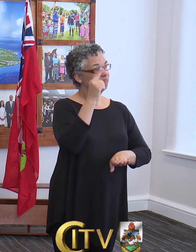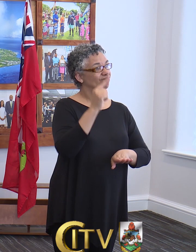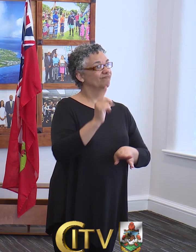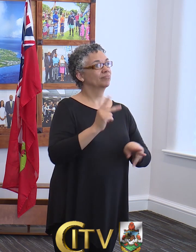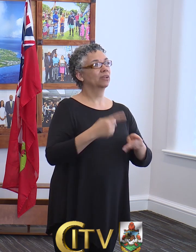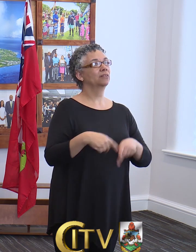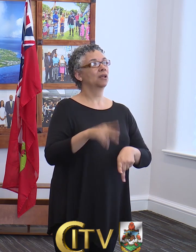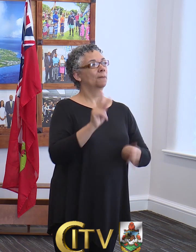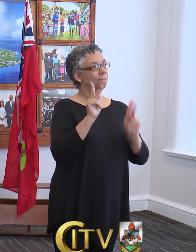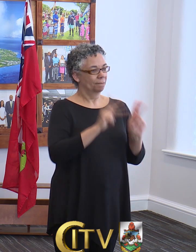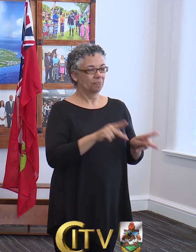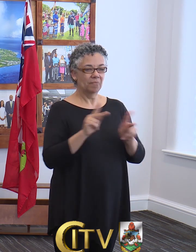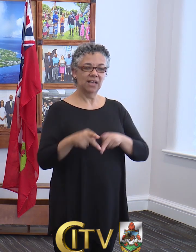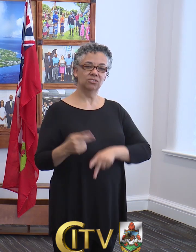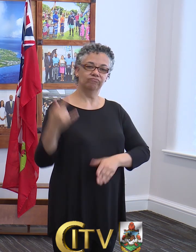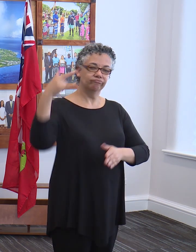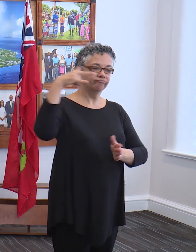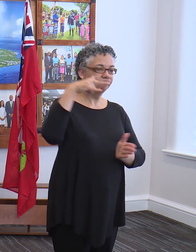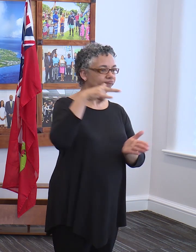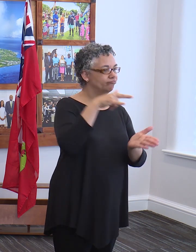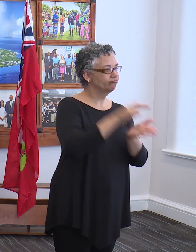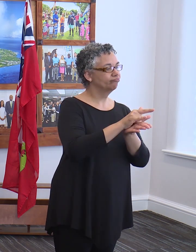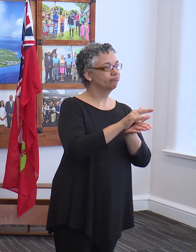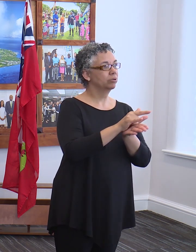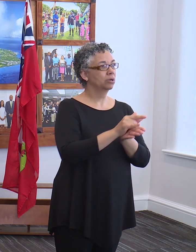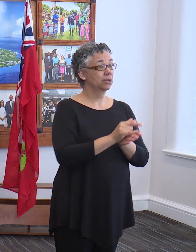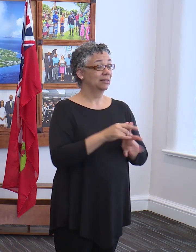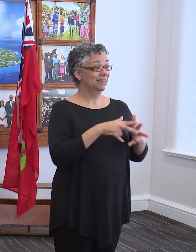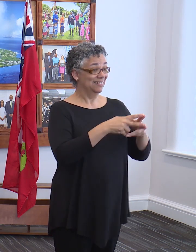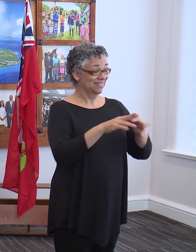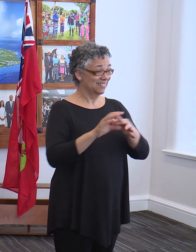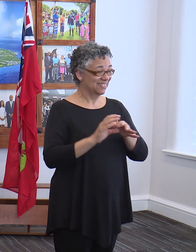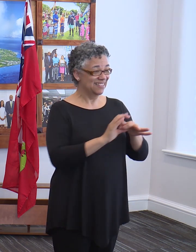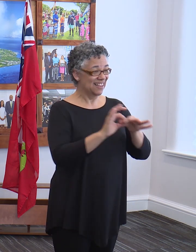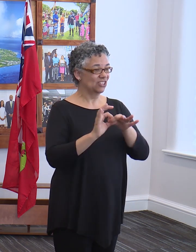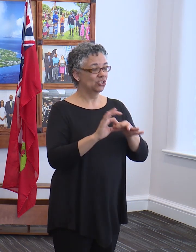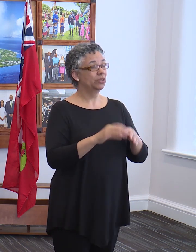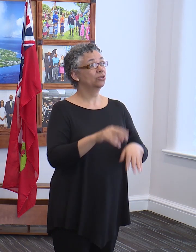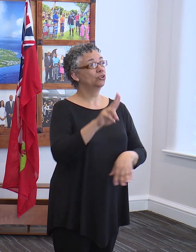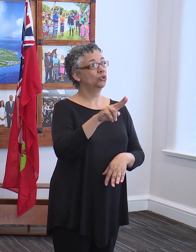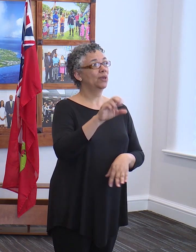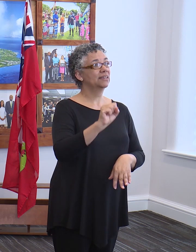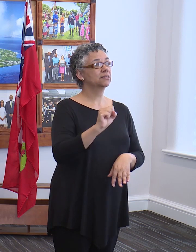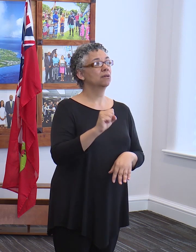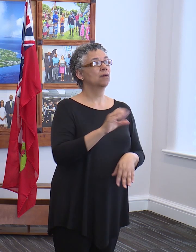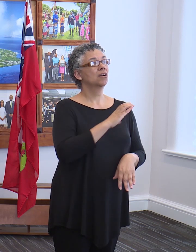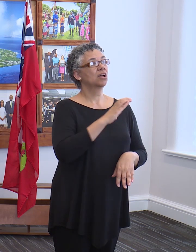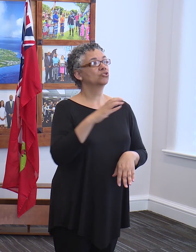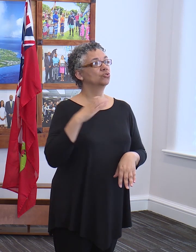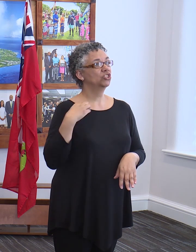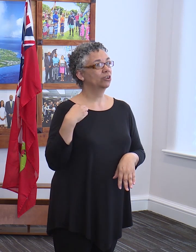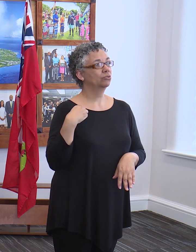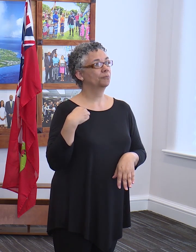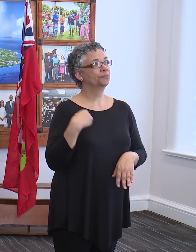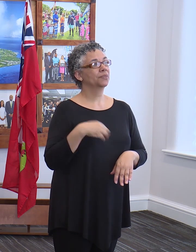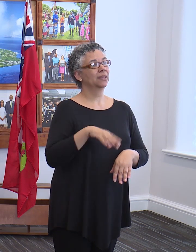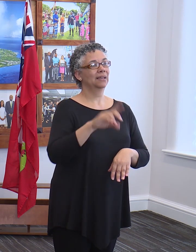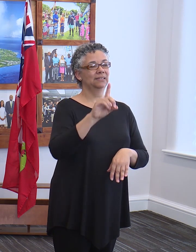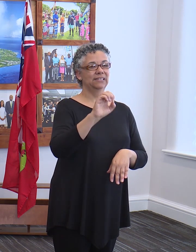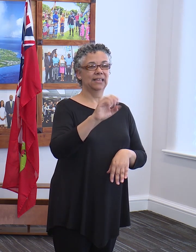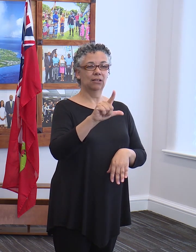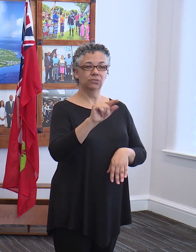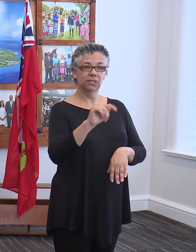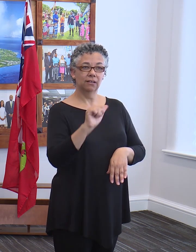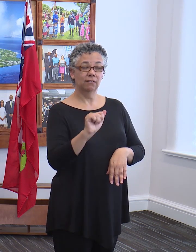flights. In conjunction with the U.S. Council General, a Delta Airlines flight will arrive in Bermuda tomorrow